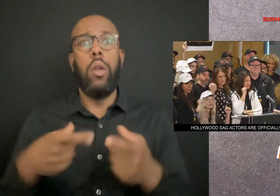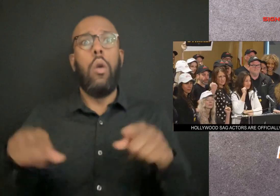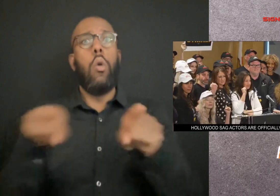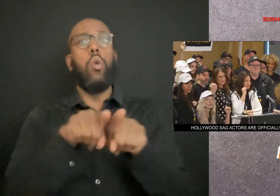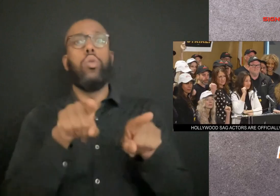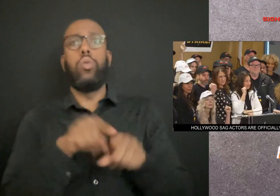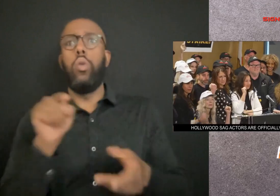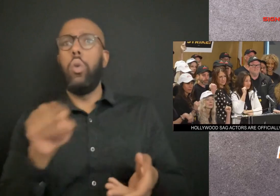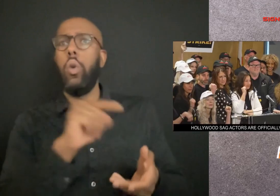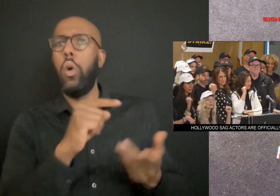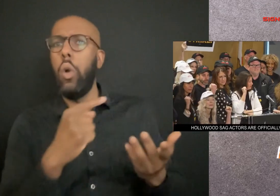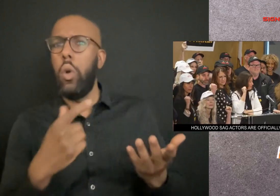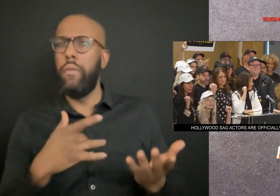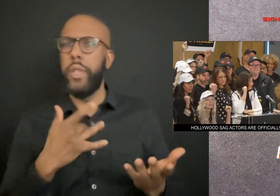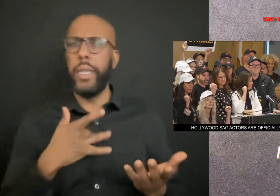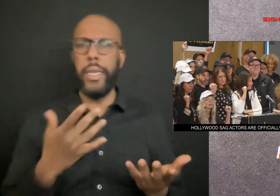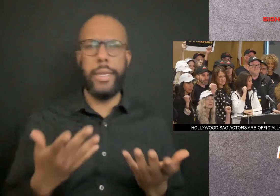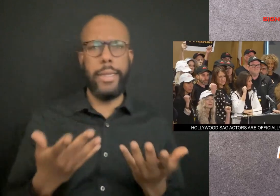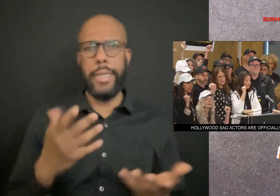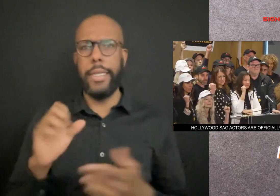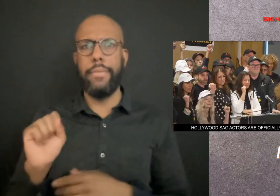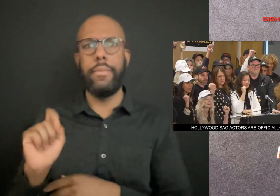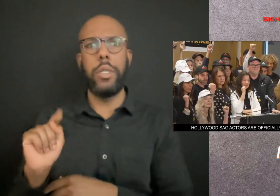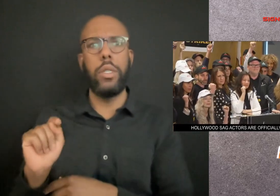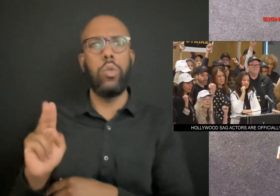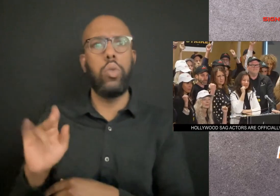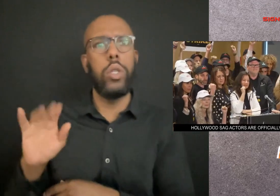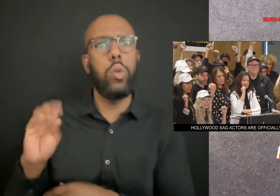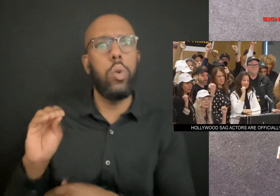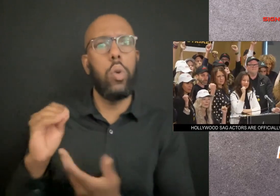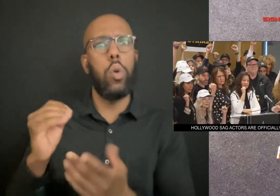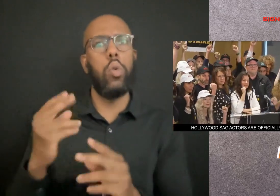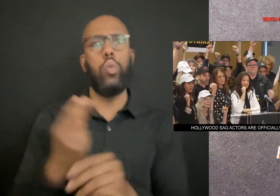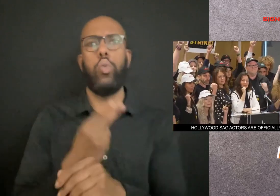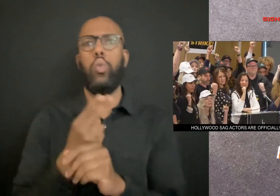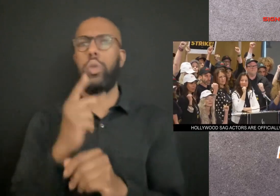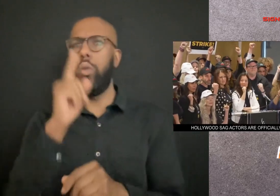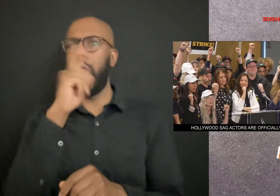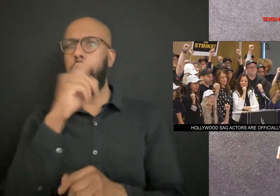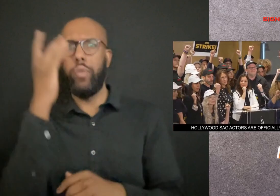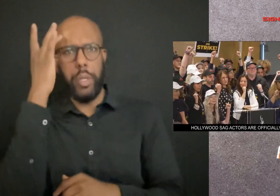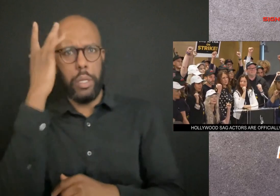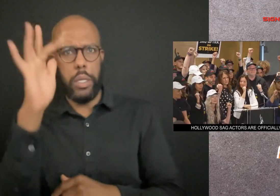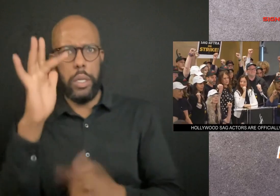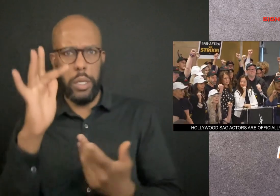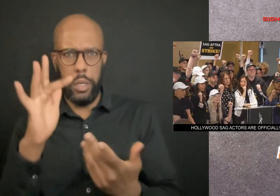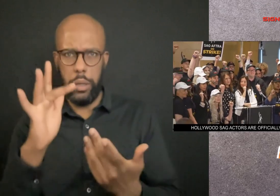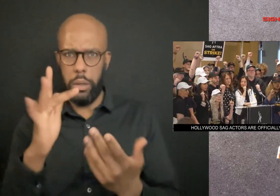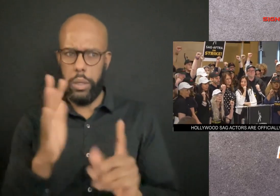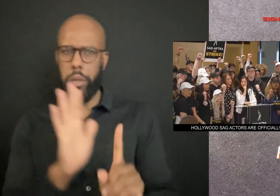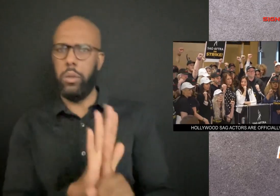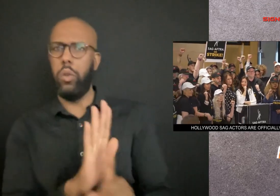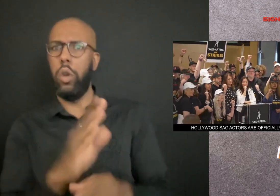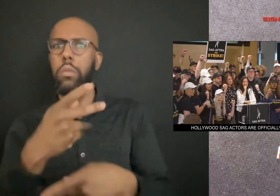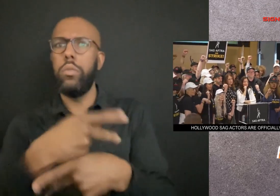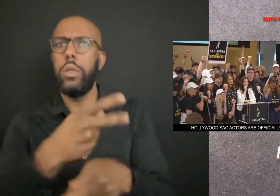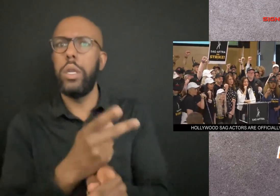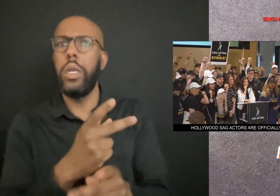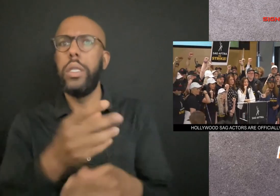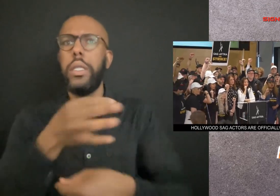They've also been leery about studios using artificial intelligence in their productions instead of